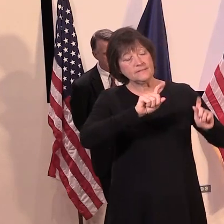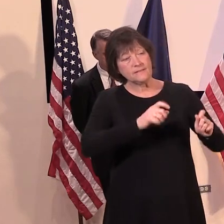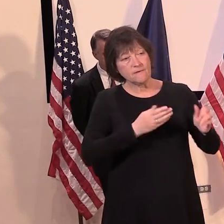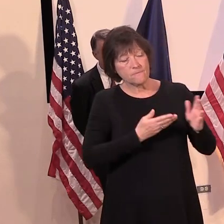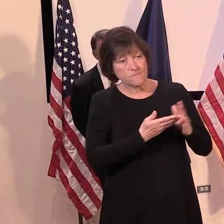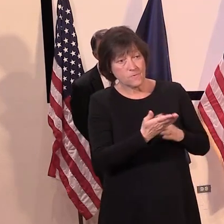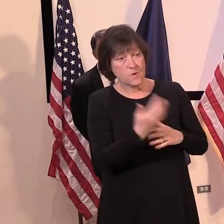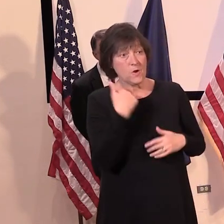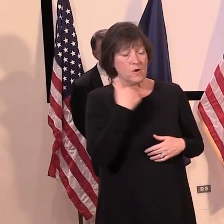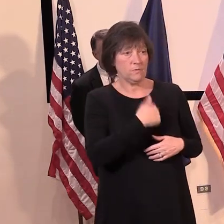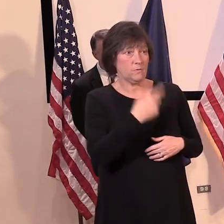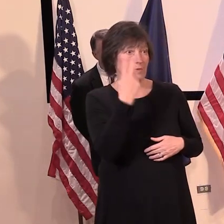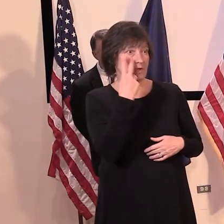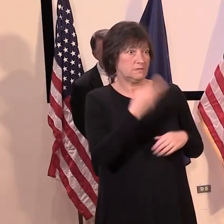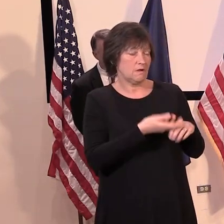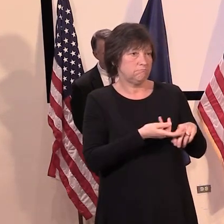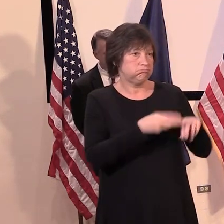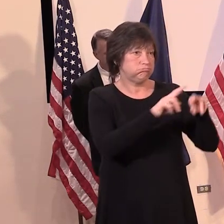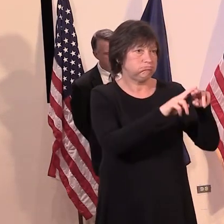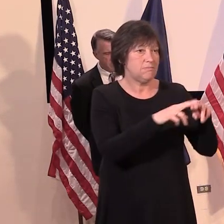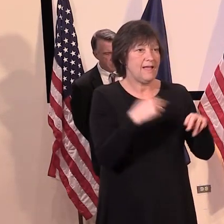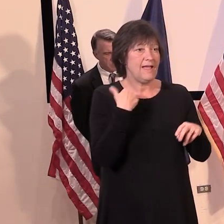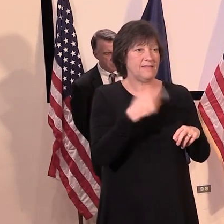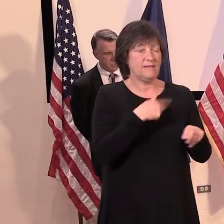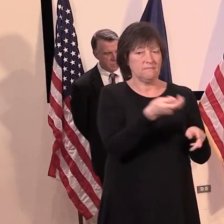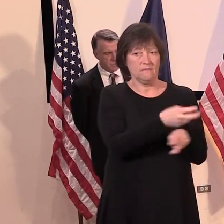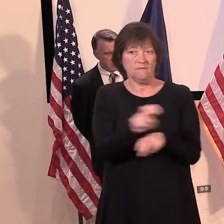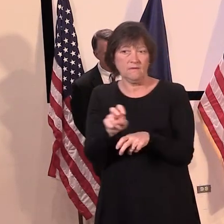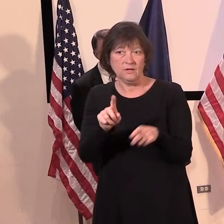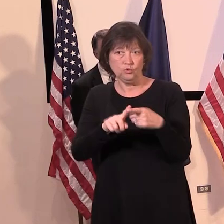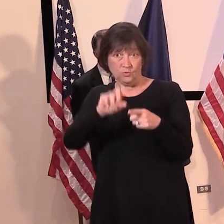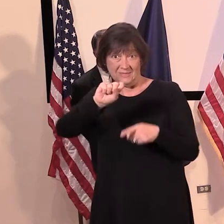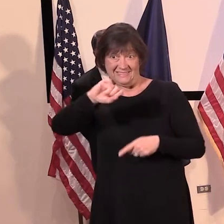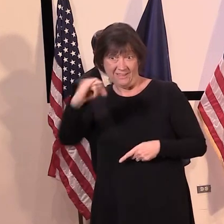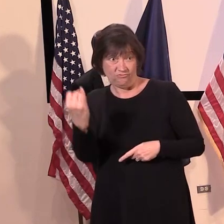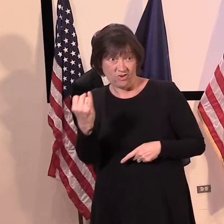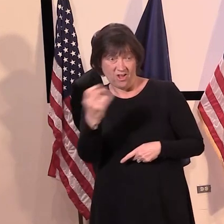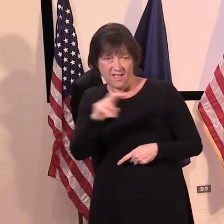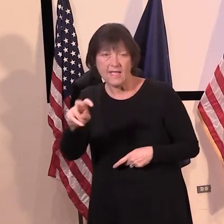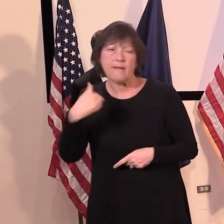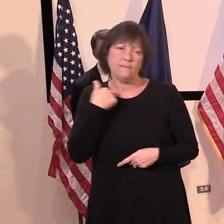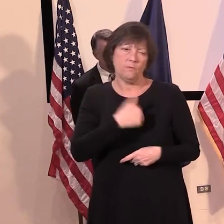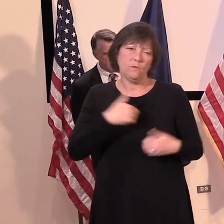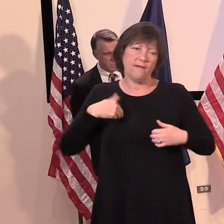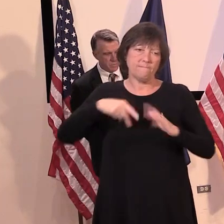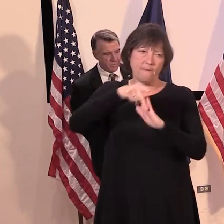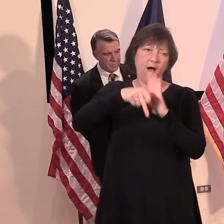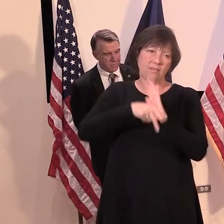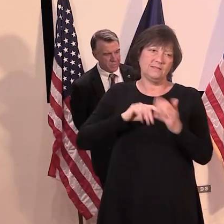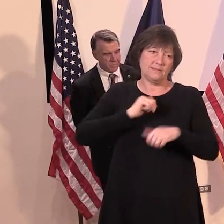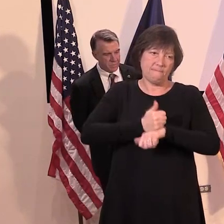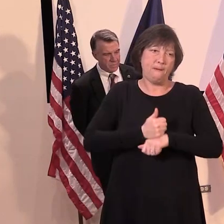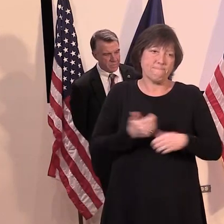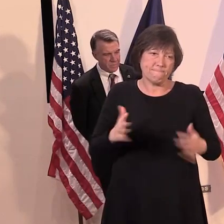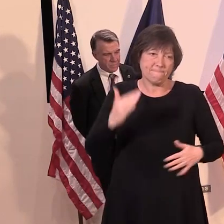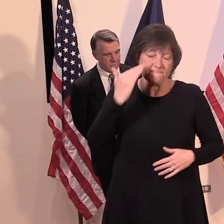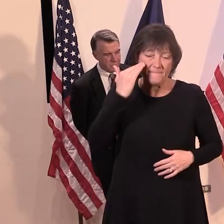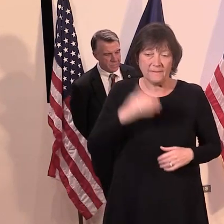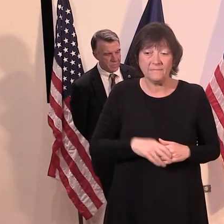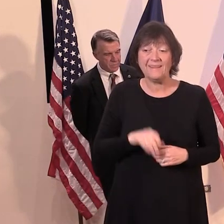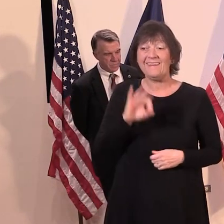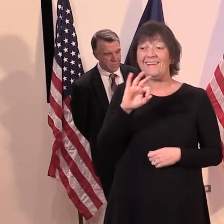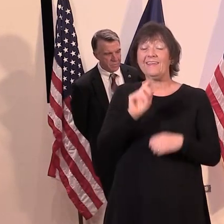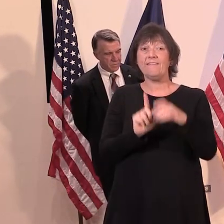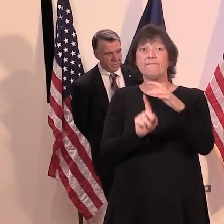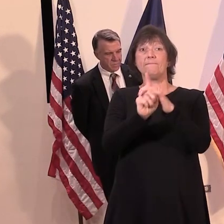we had that surge capacity in St. Johnsbury. Um, we have the policy, as you know, that if, if one, uh,